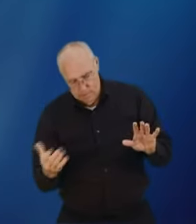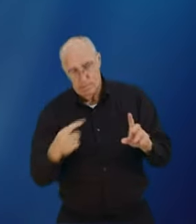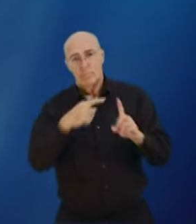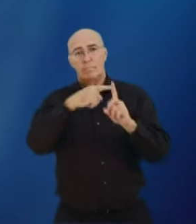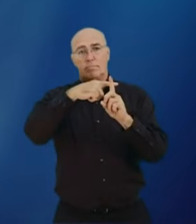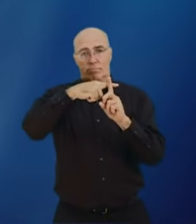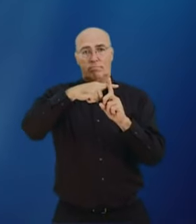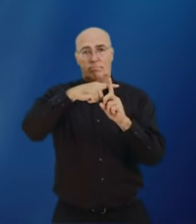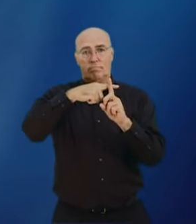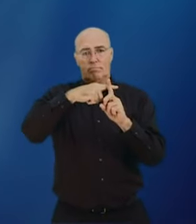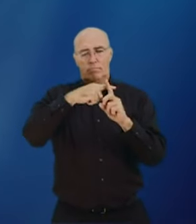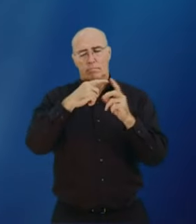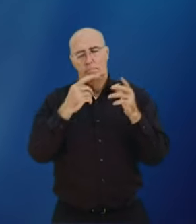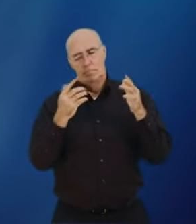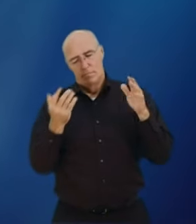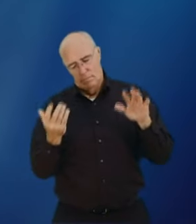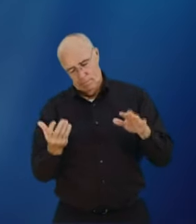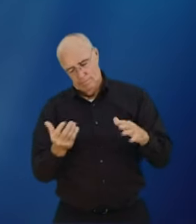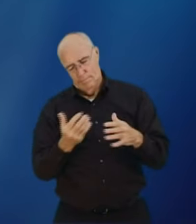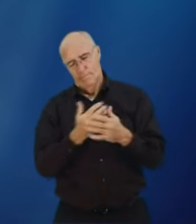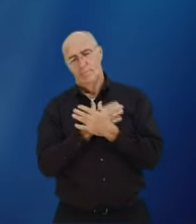Jesus died on the cross